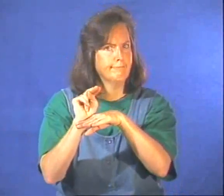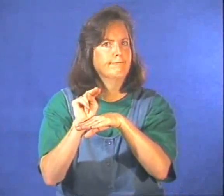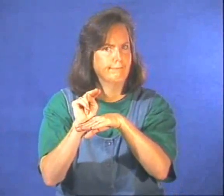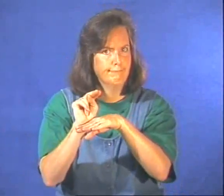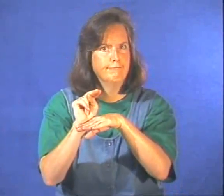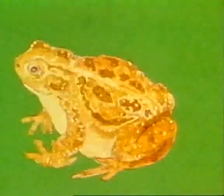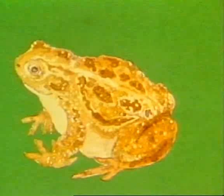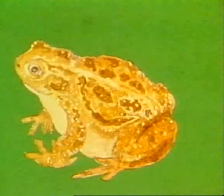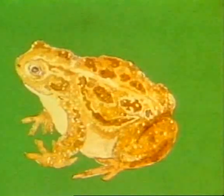Amphibians